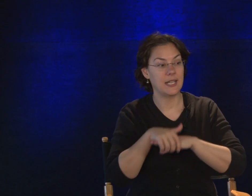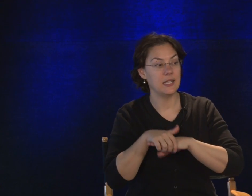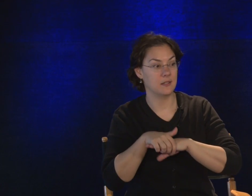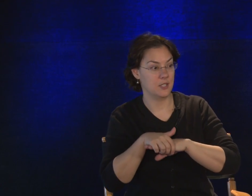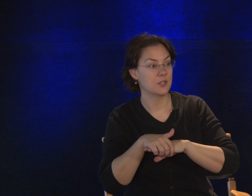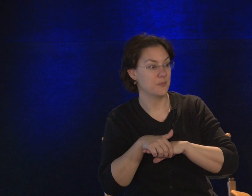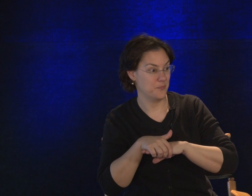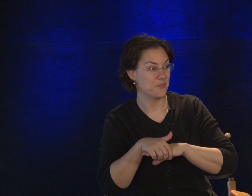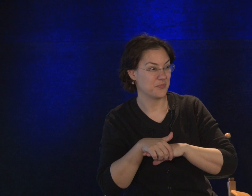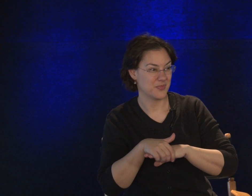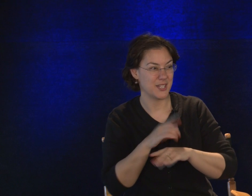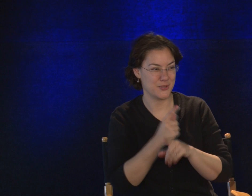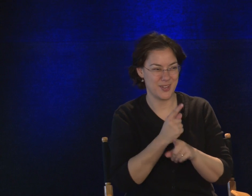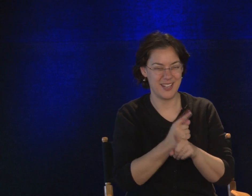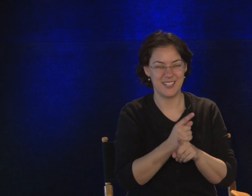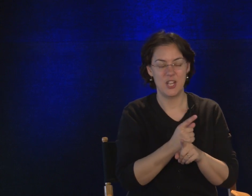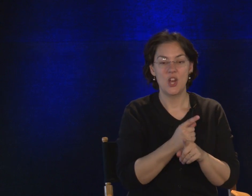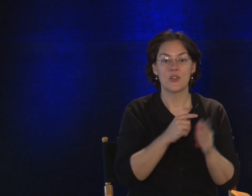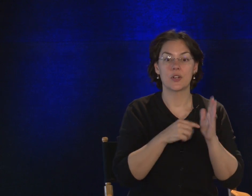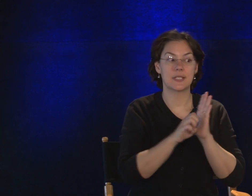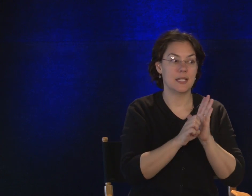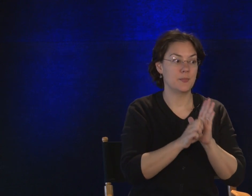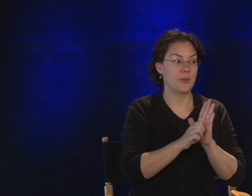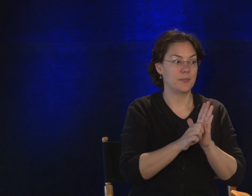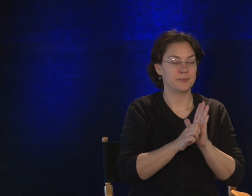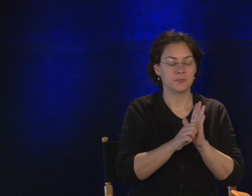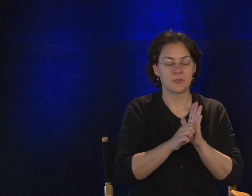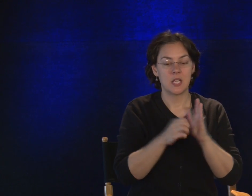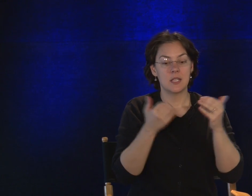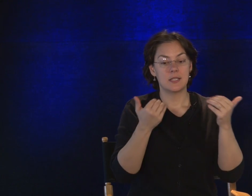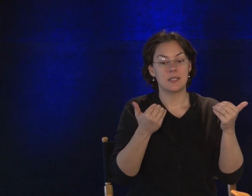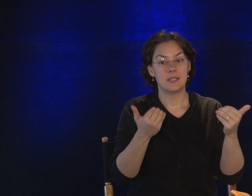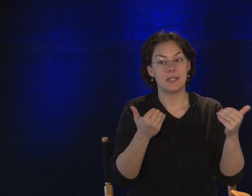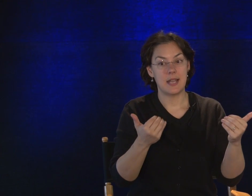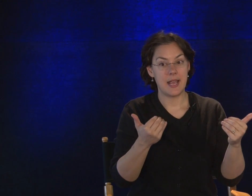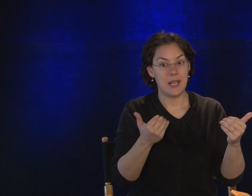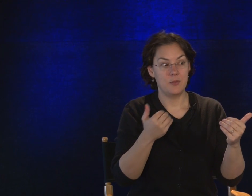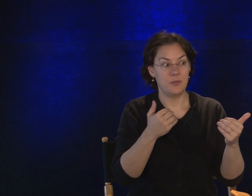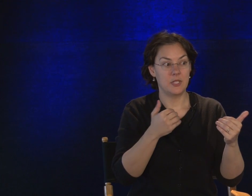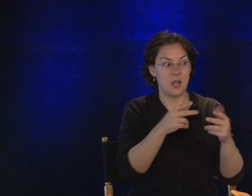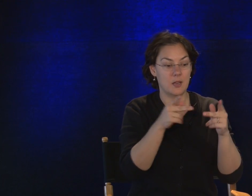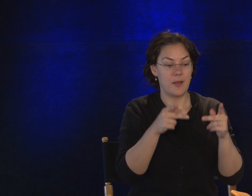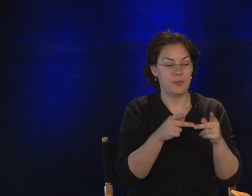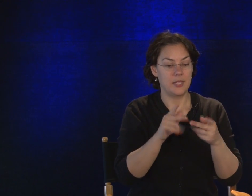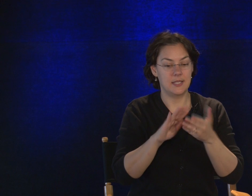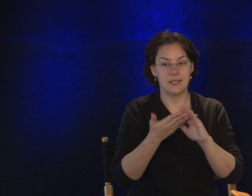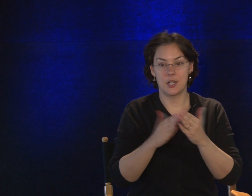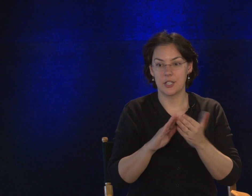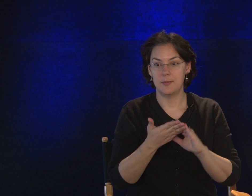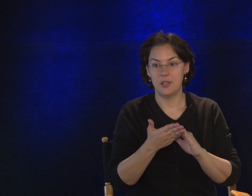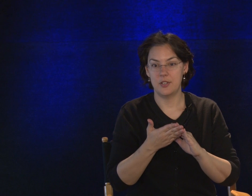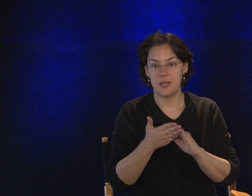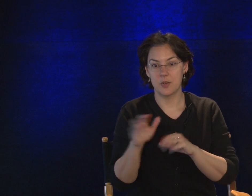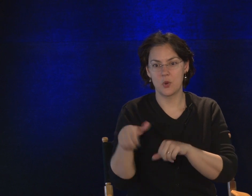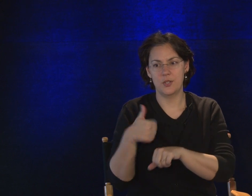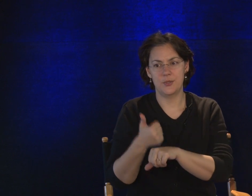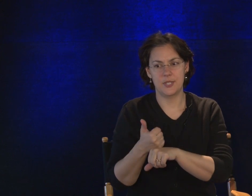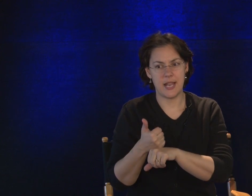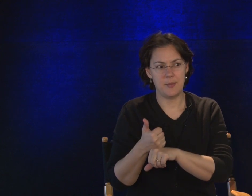English. That's right. For example, today, when we talk about places in our community, we're going to establish